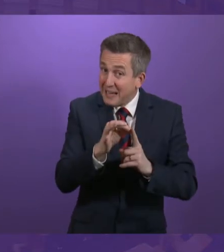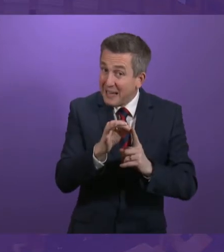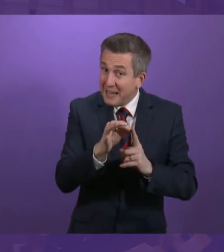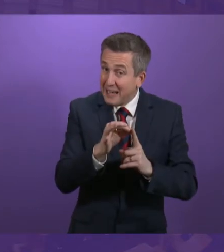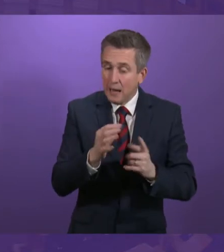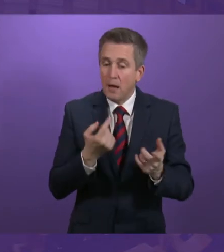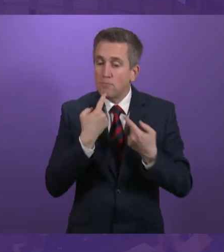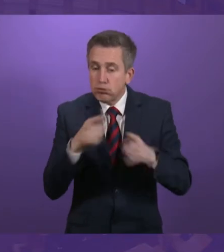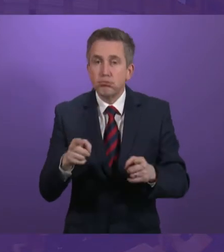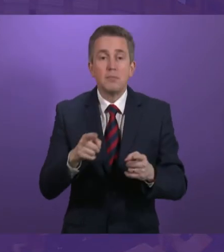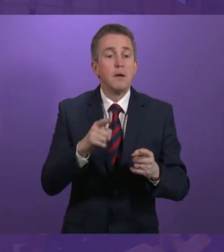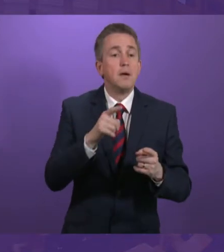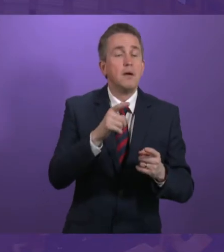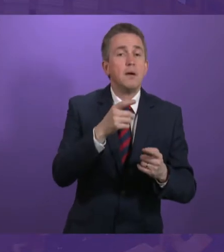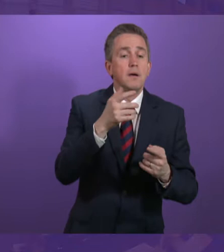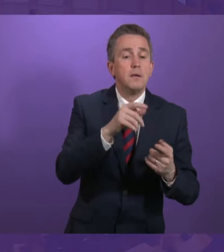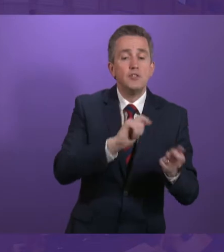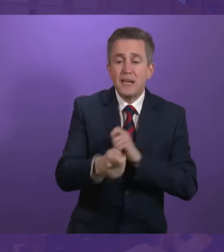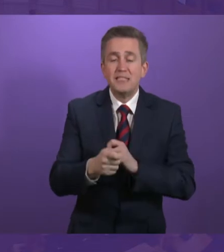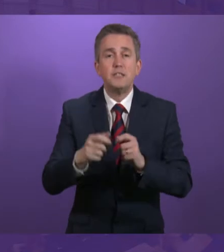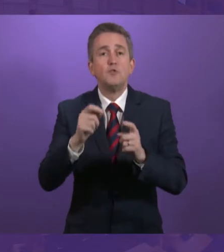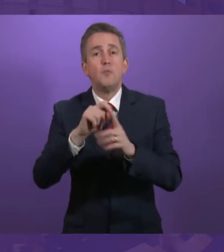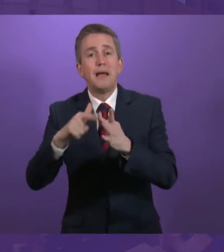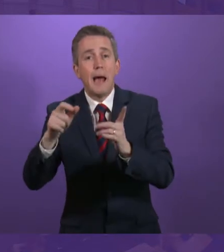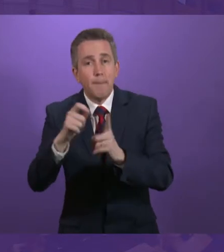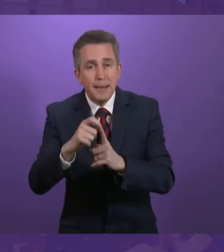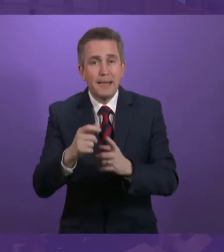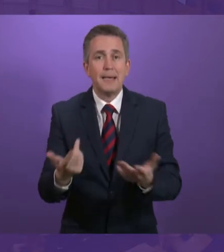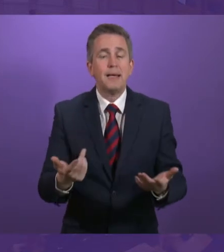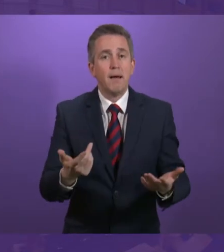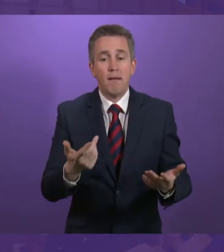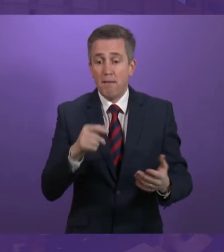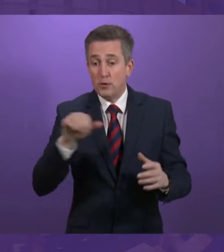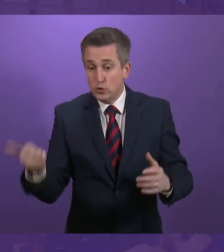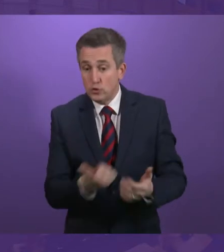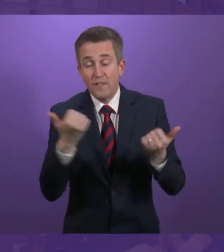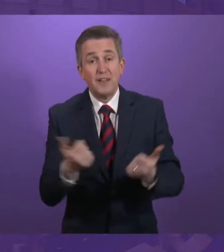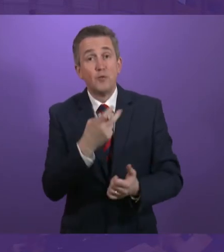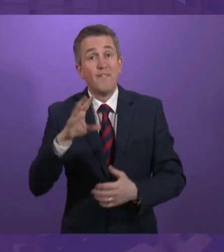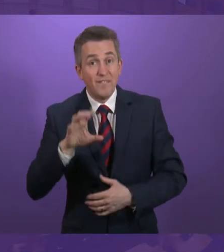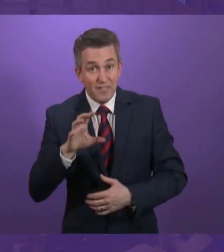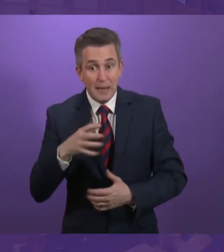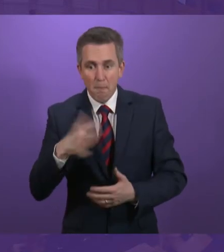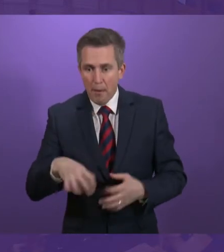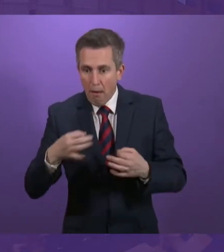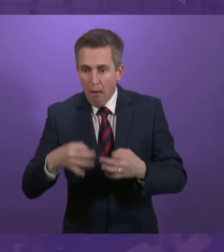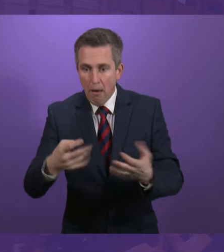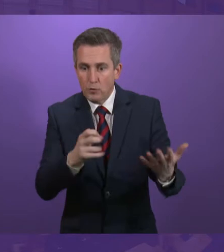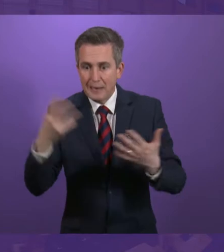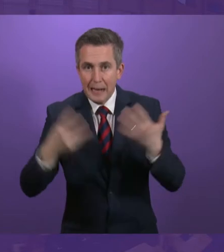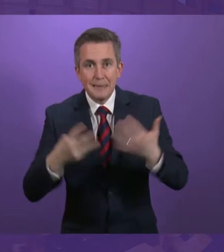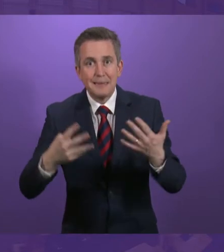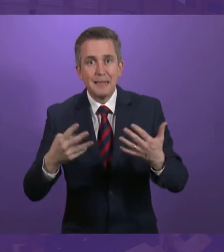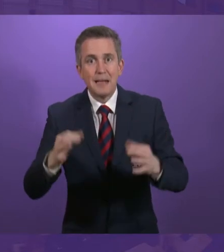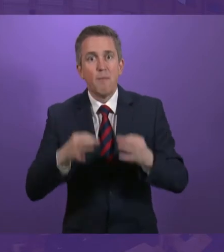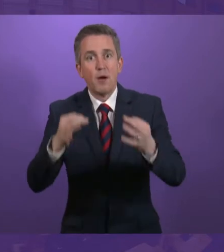incapacity benefit to USA, the DLA to PIP migration due to finish in 2015, then 2019, now delayed until